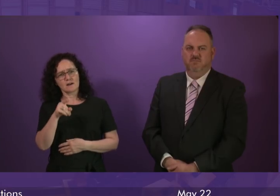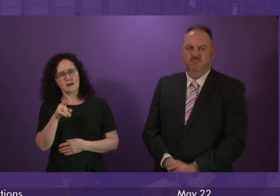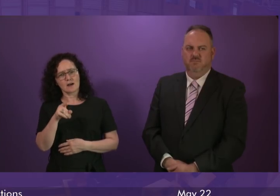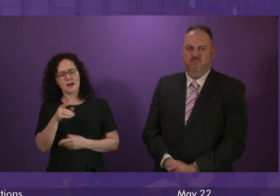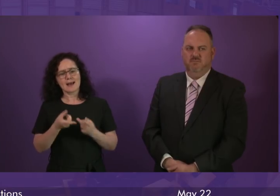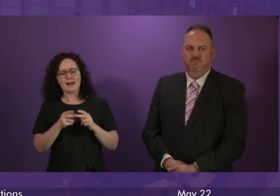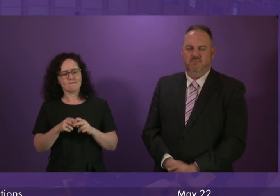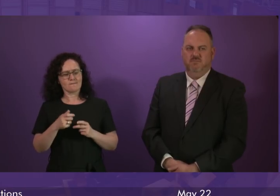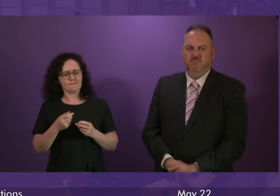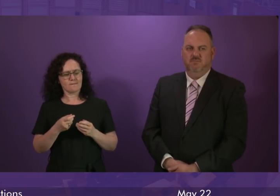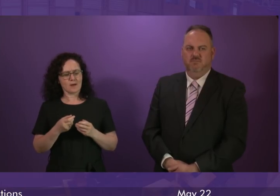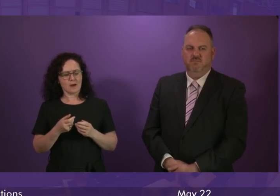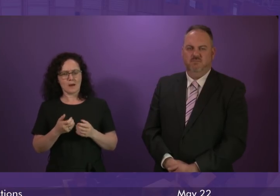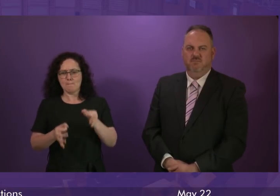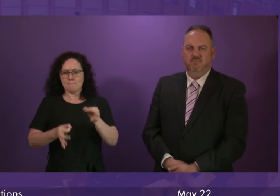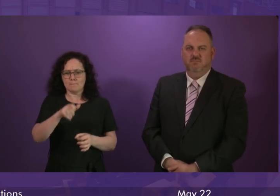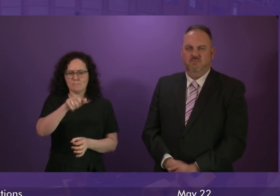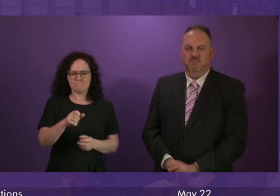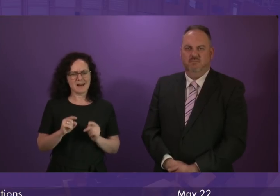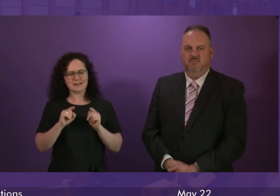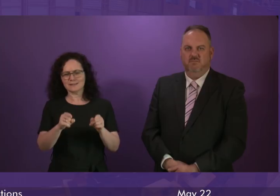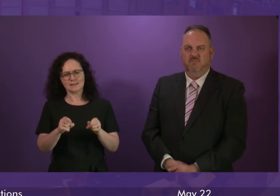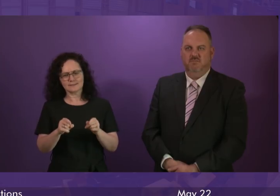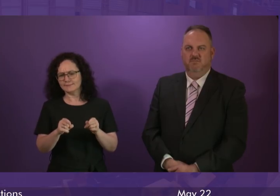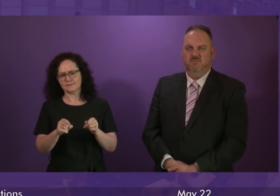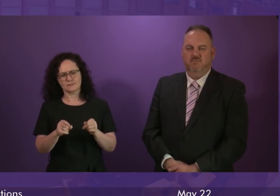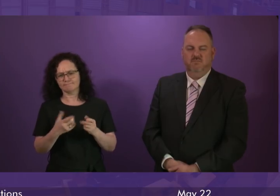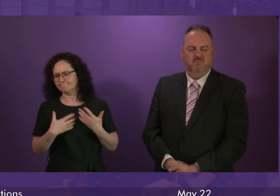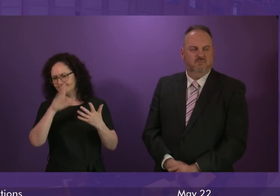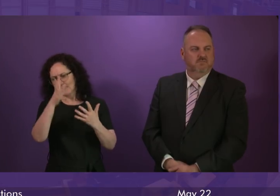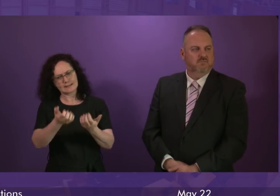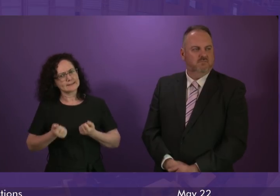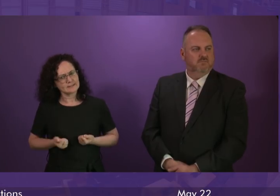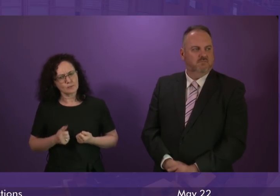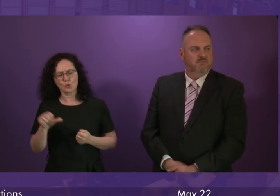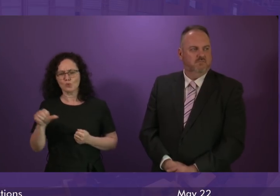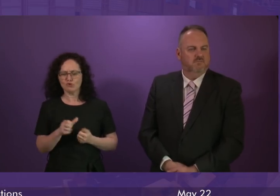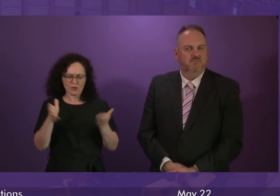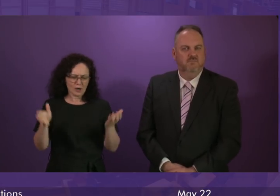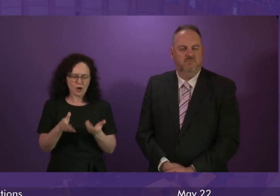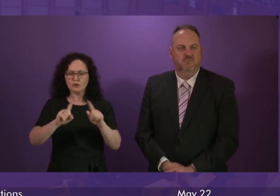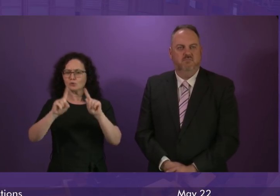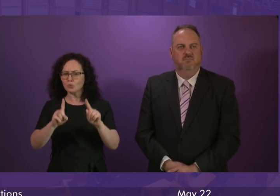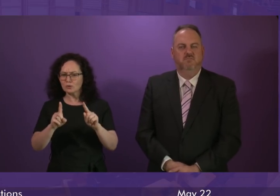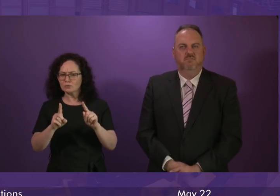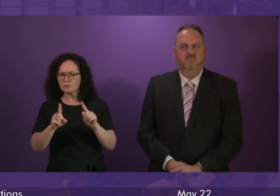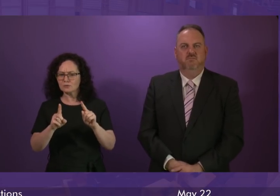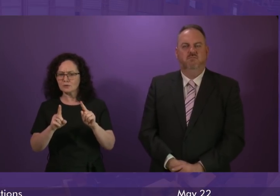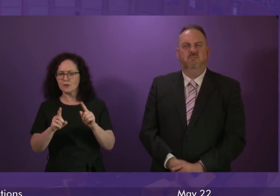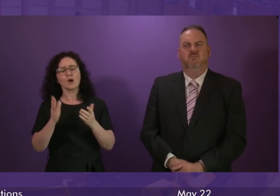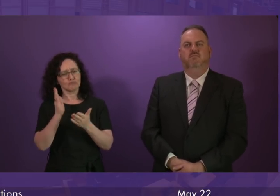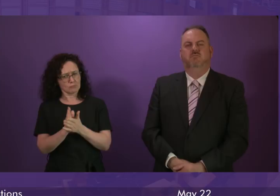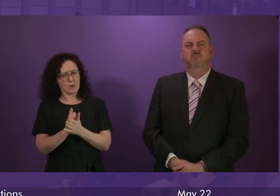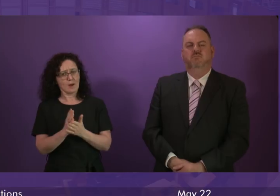politicians of any nature are to be condemned. We live in a society where we should encourage and embrace robust debate